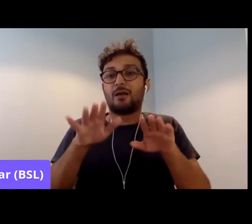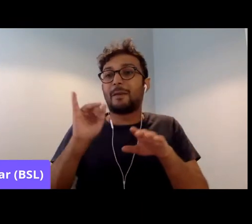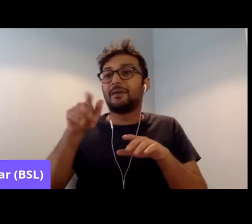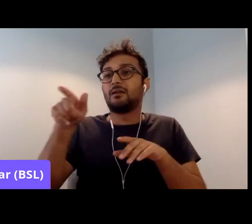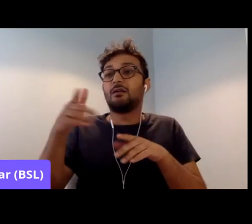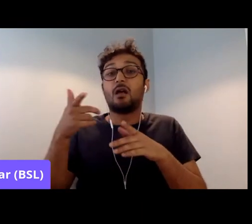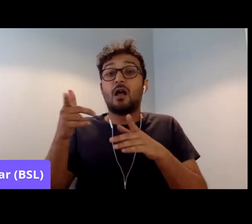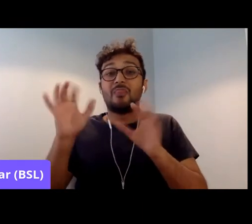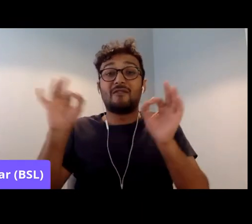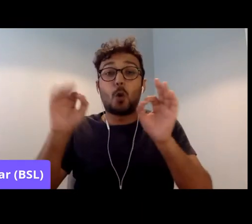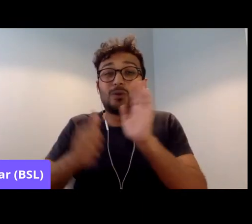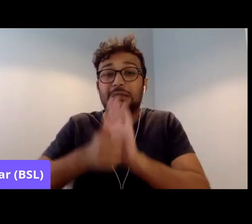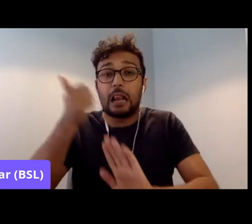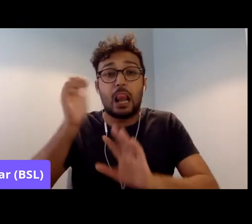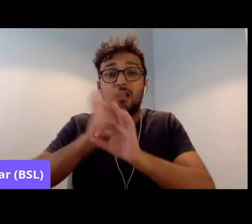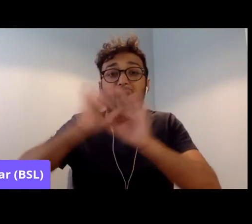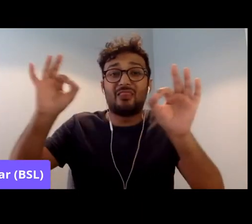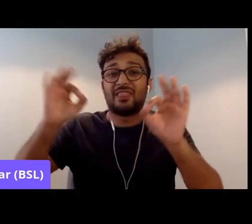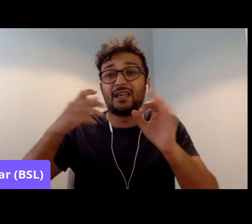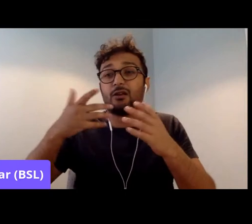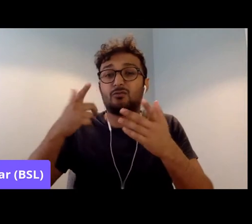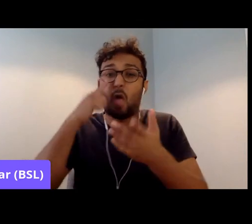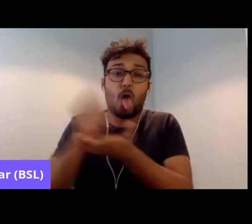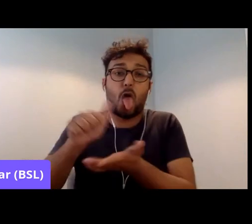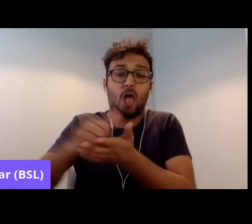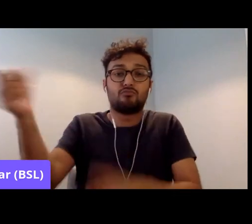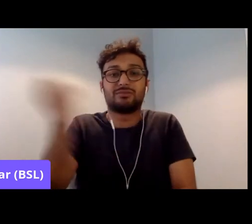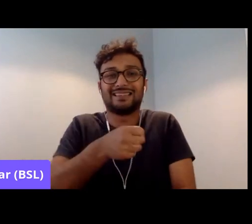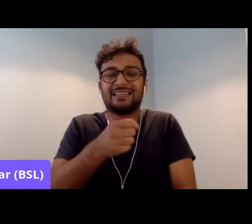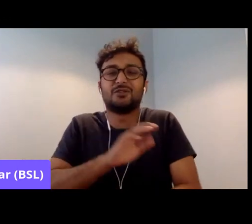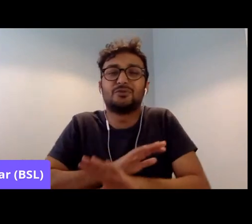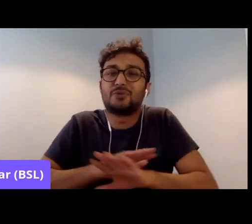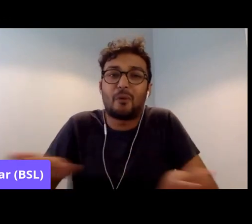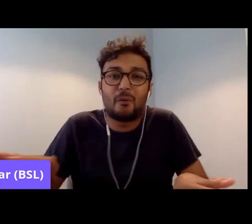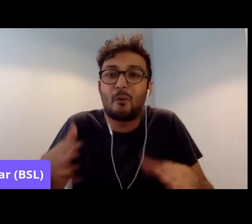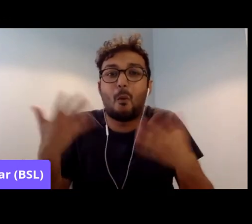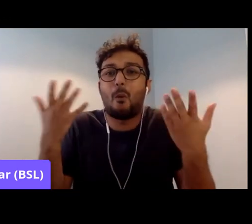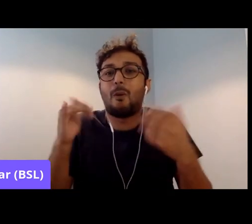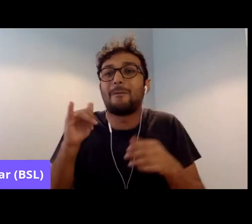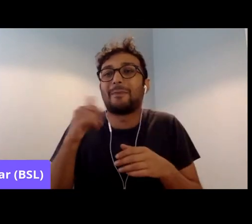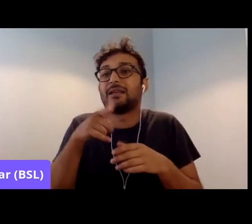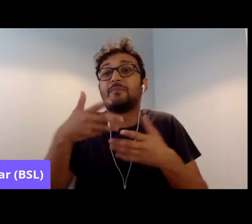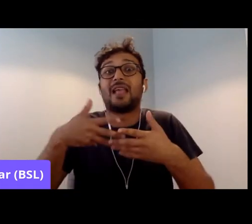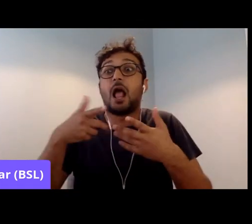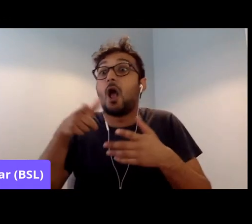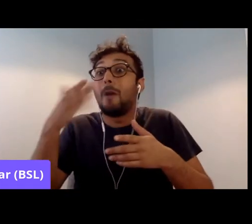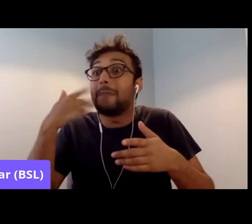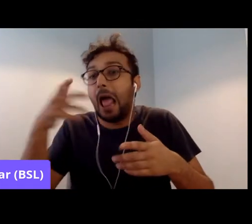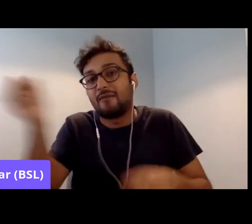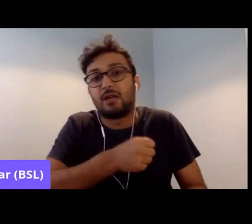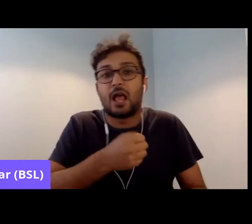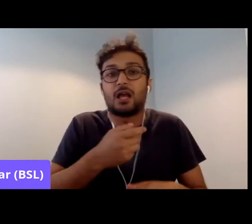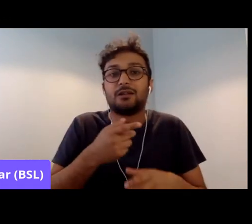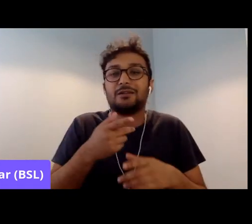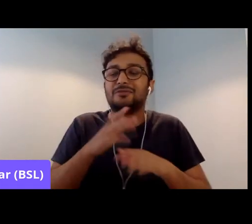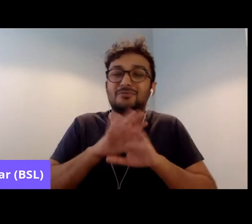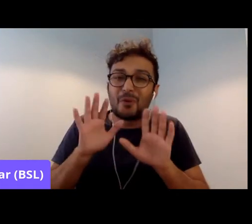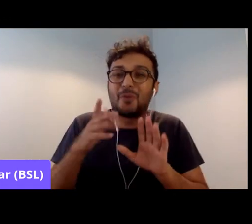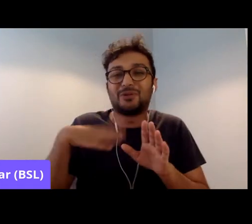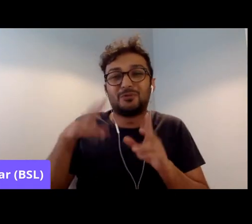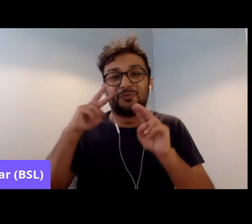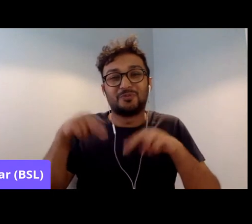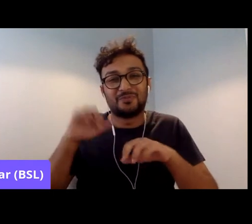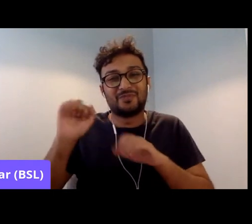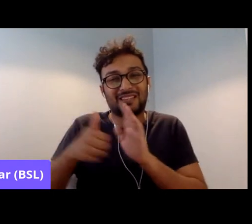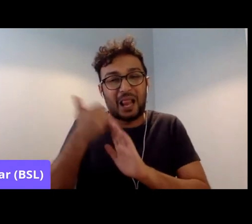meet certain skill sets that are needed for a particular job. It's getting to these people who are outside